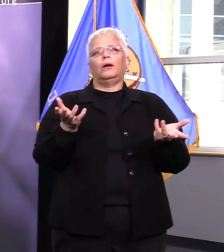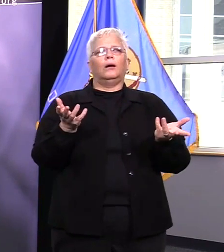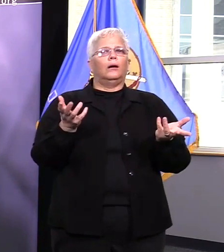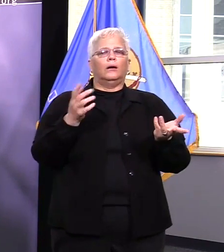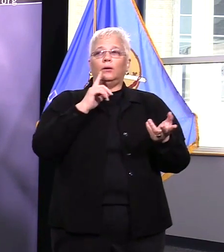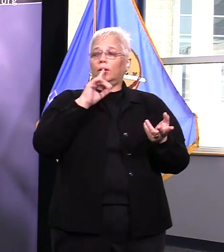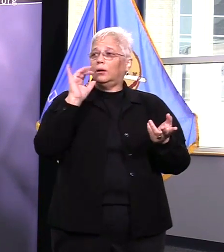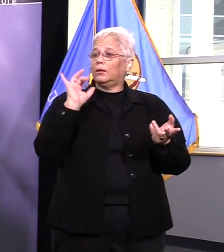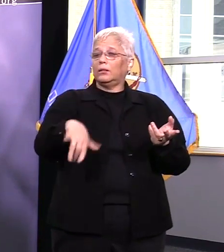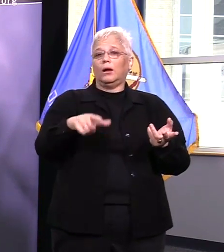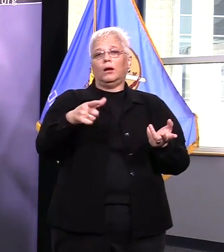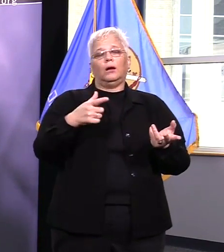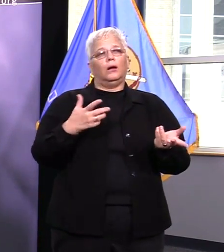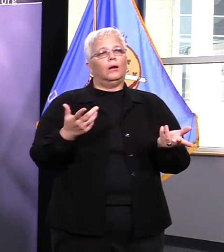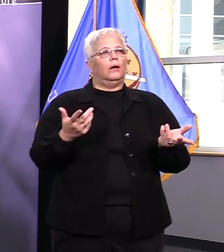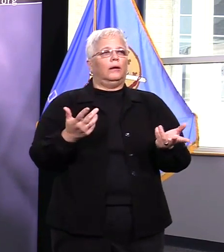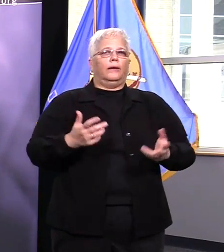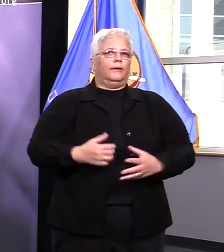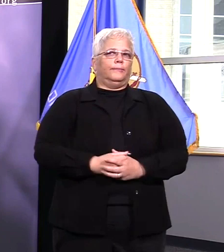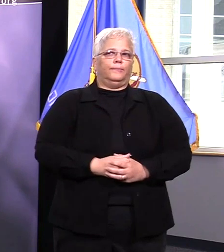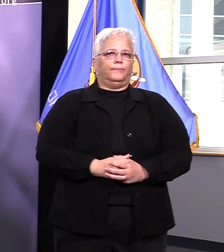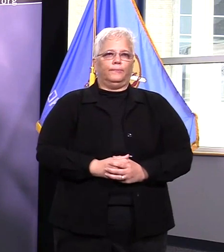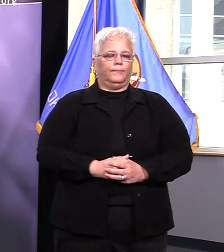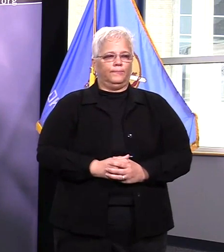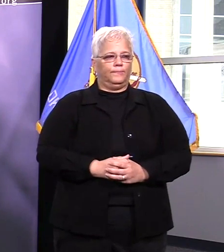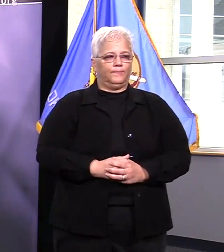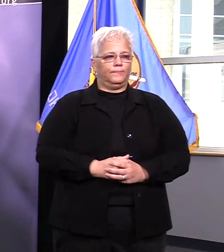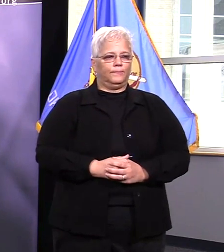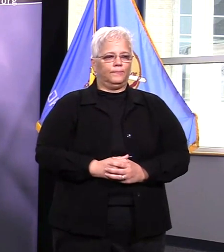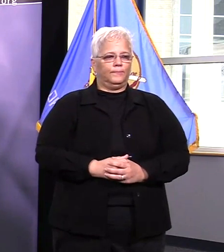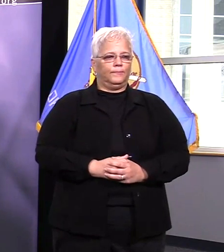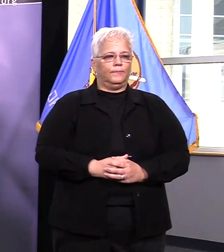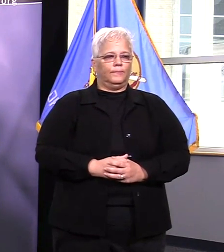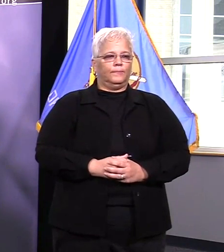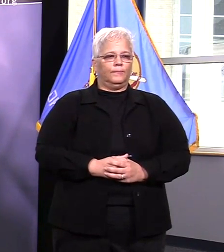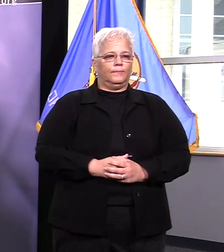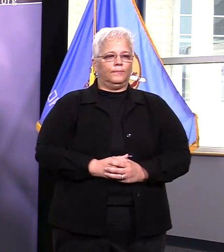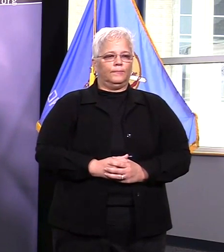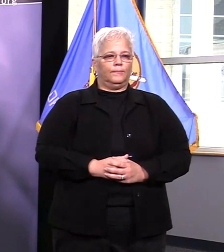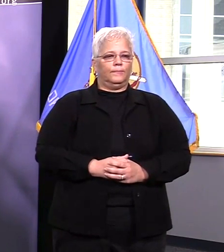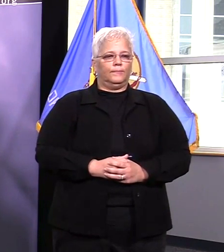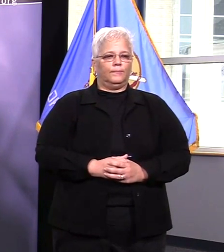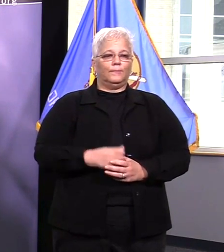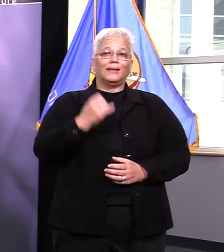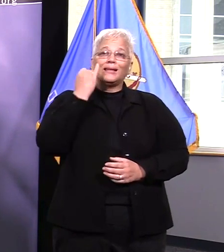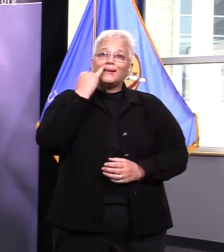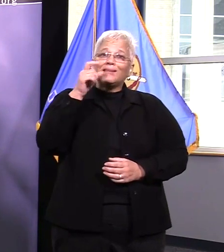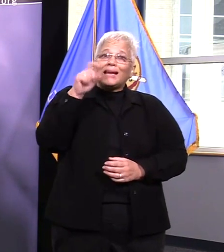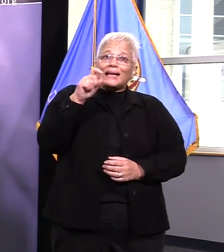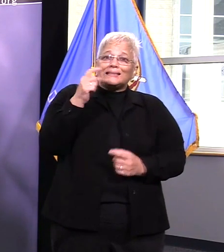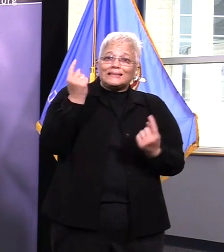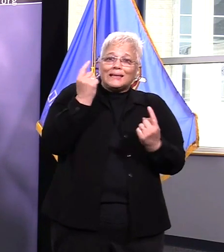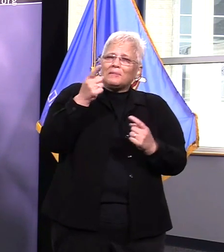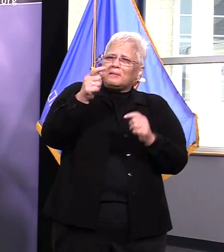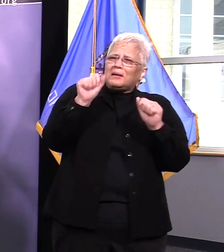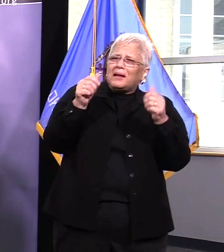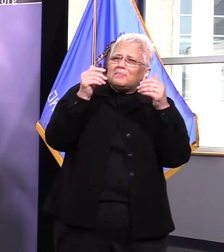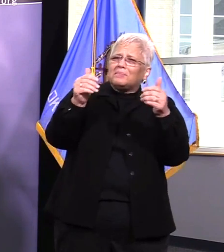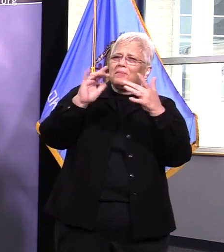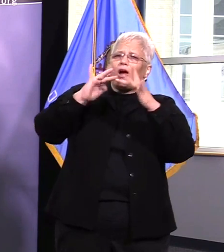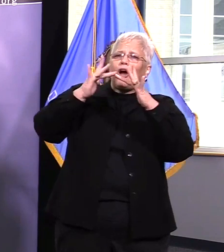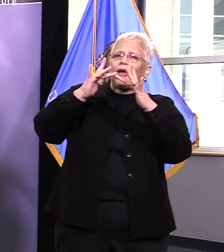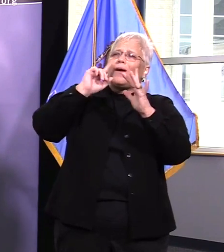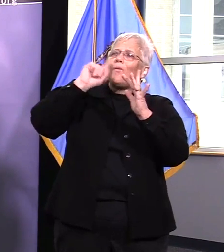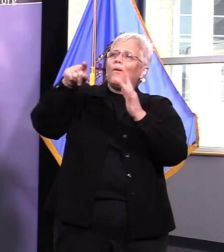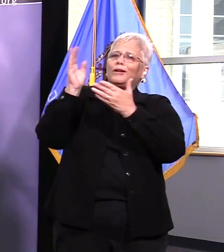delivery services out there but if you feel like you need to go send one person don't take the whole crew um and then